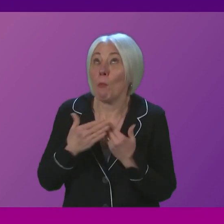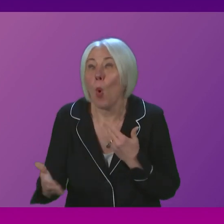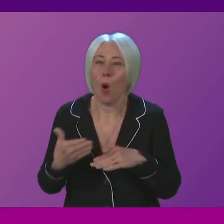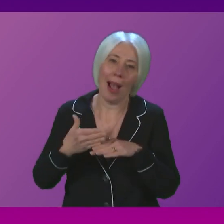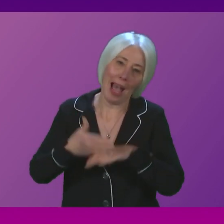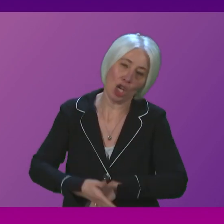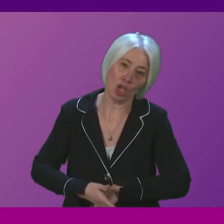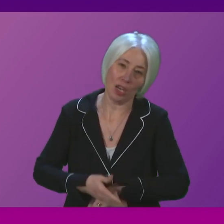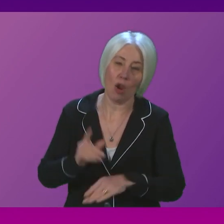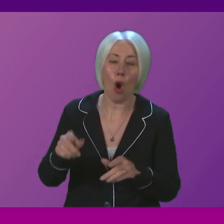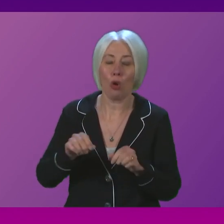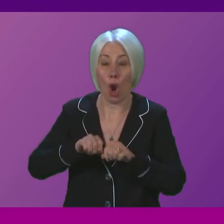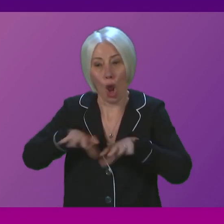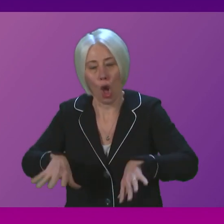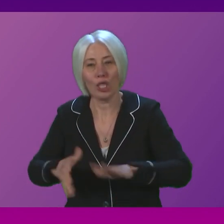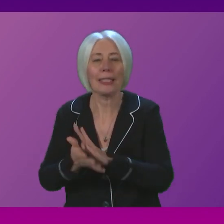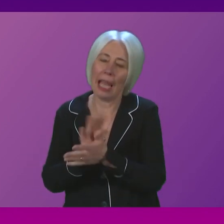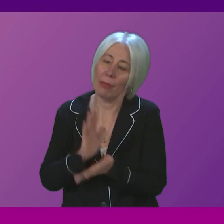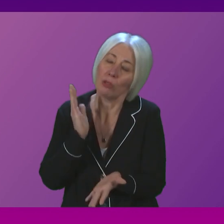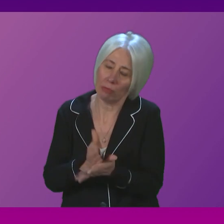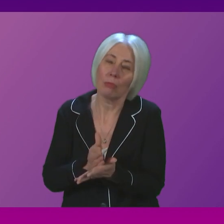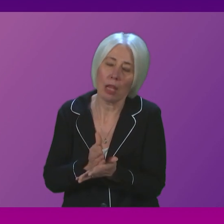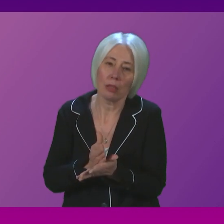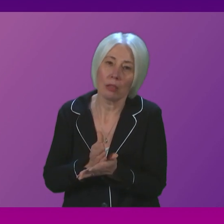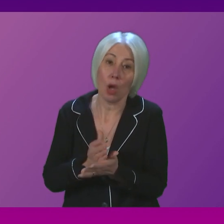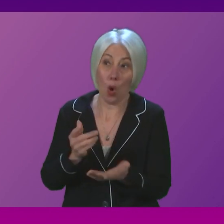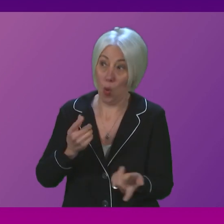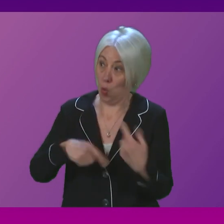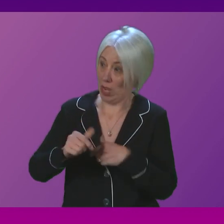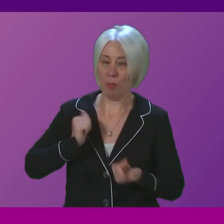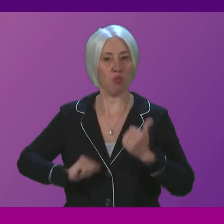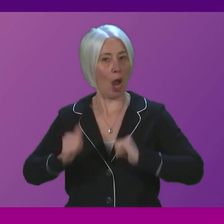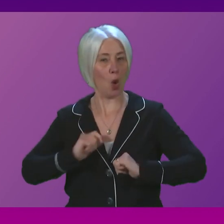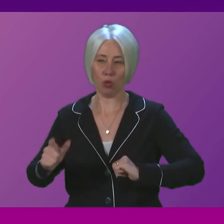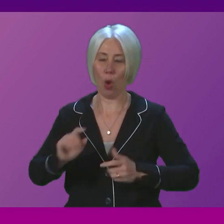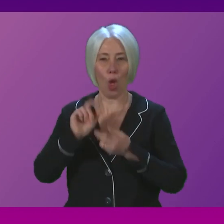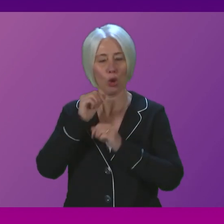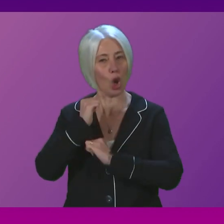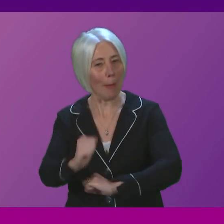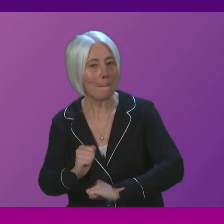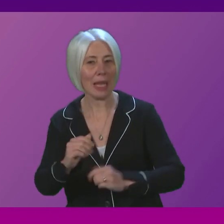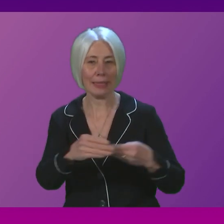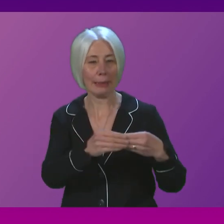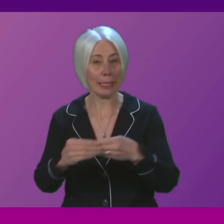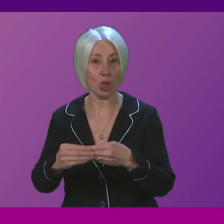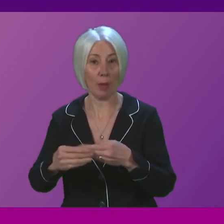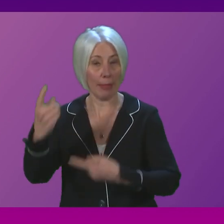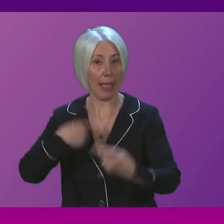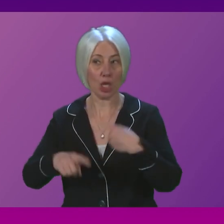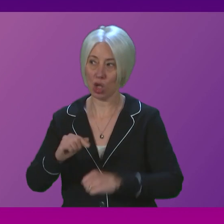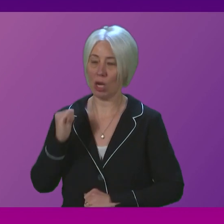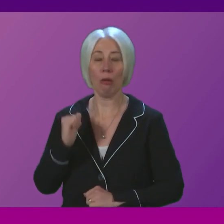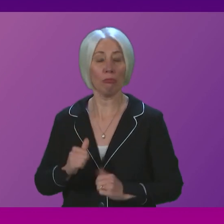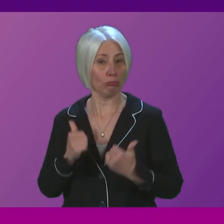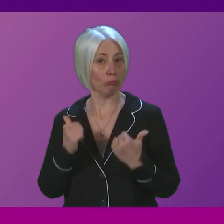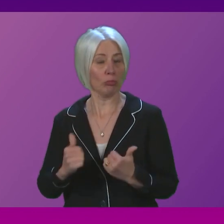on loss and damage I think we can be very proud of the commitment and the leadership that Scotland showed on this last year that was followed